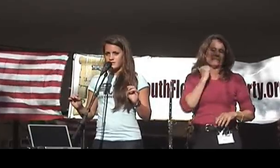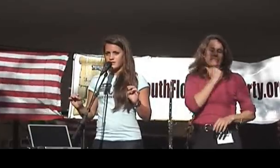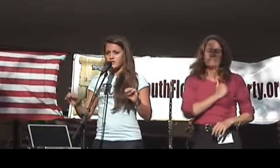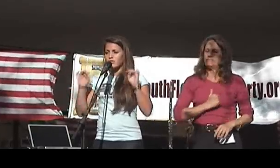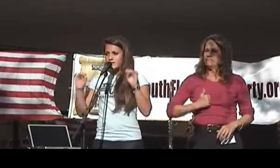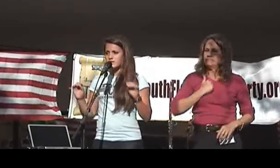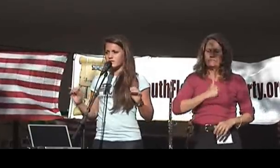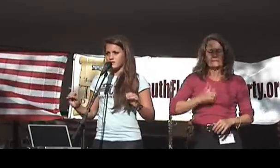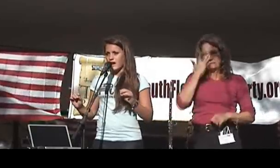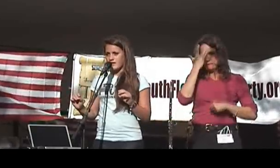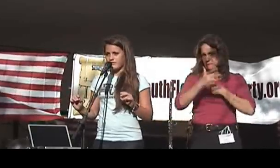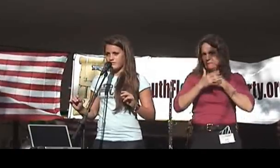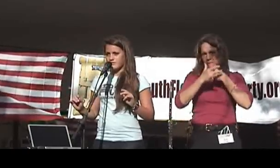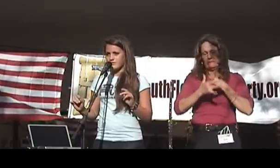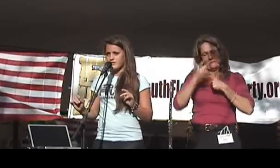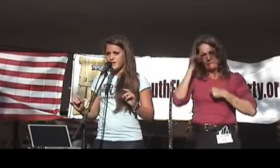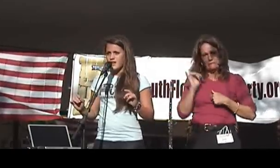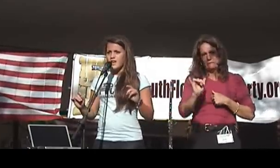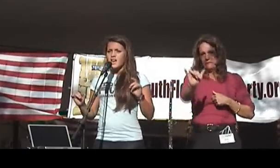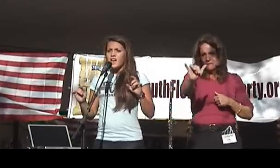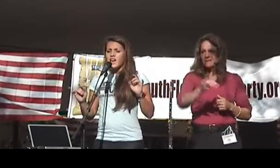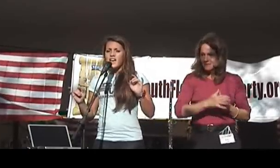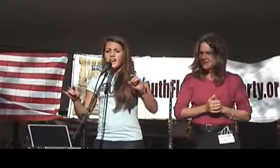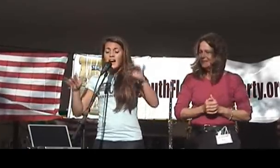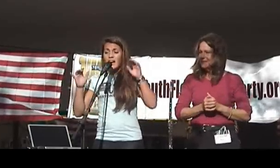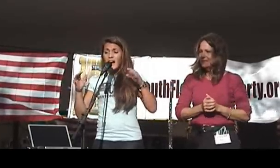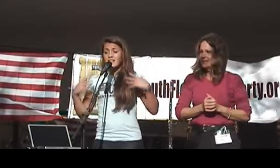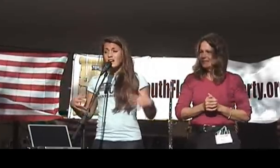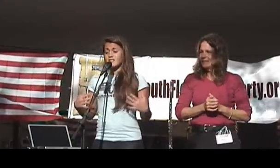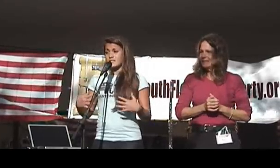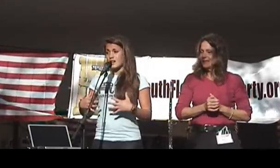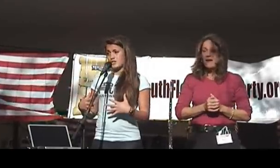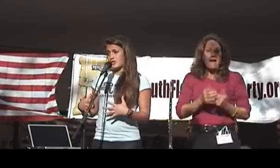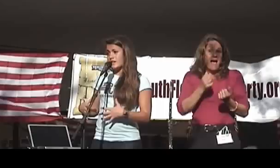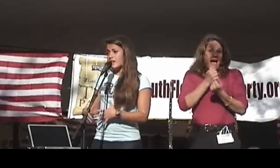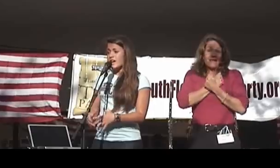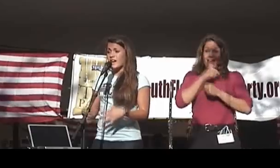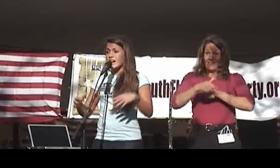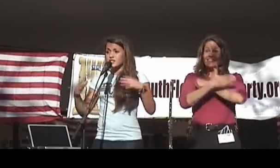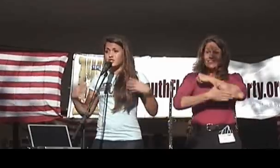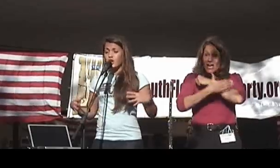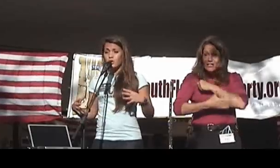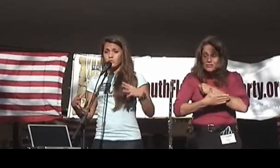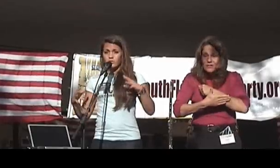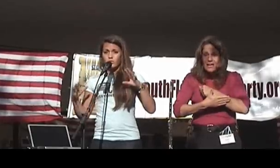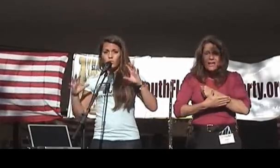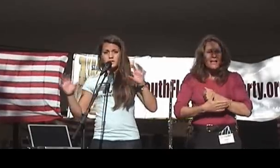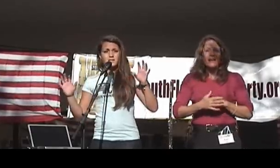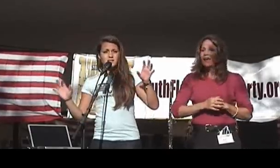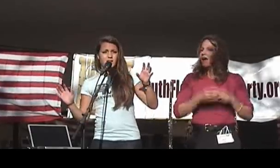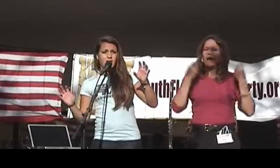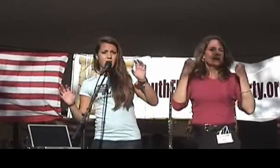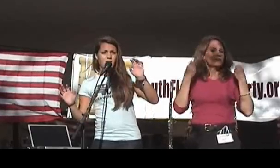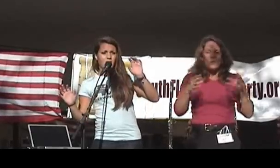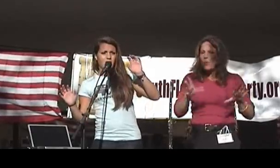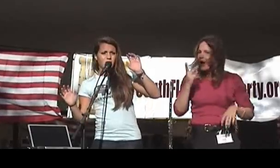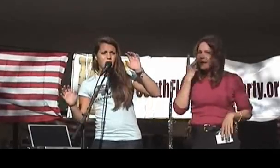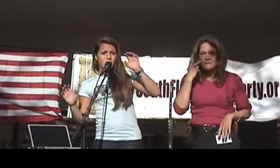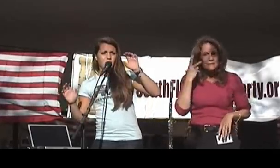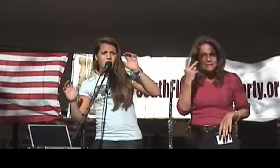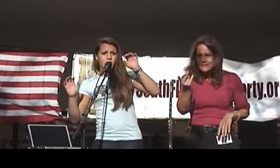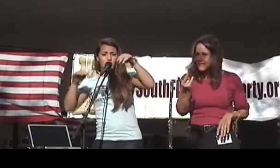the rest of your life. Absolutely. And I love this country. And I don't want to see it.